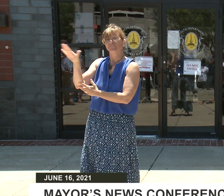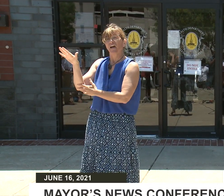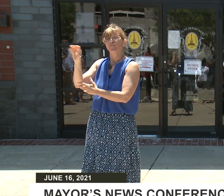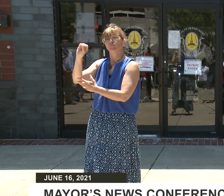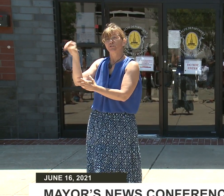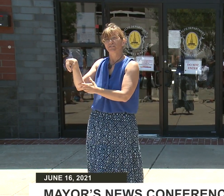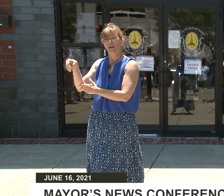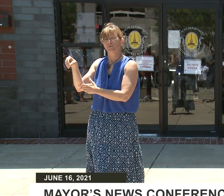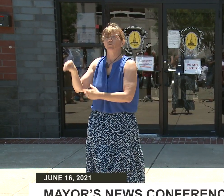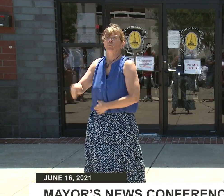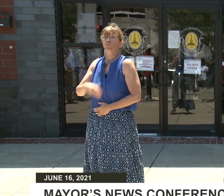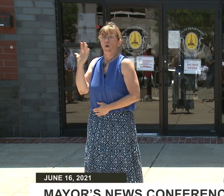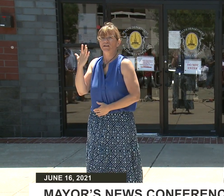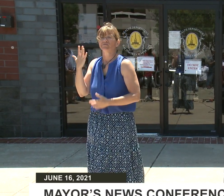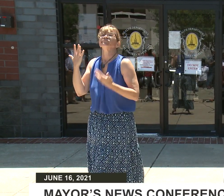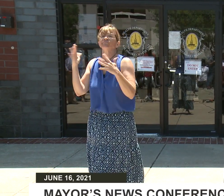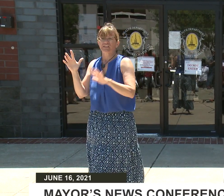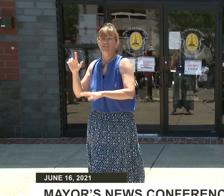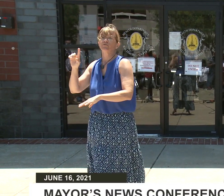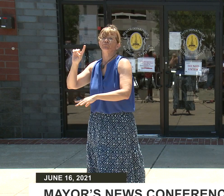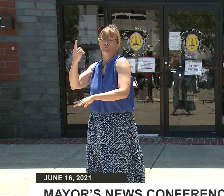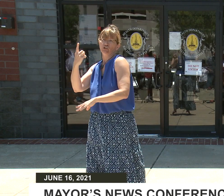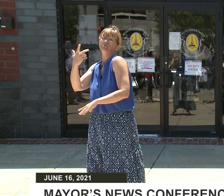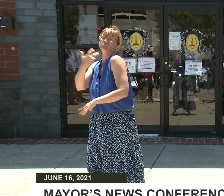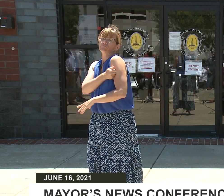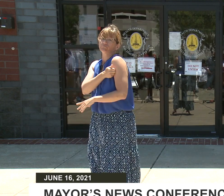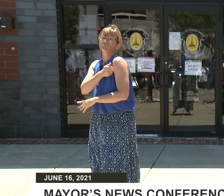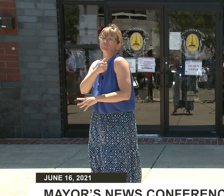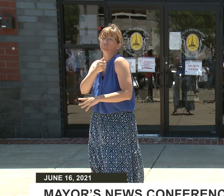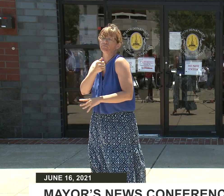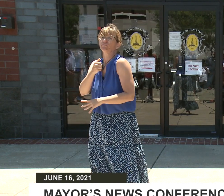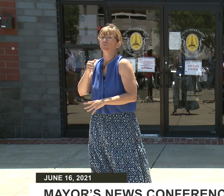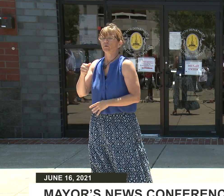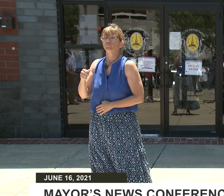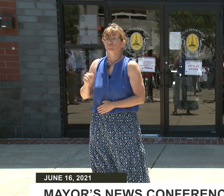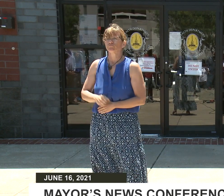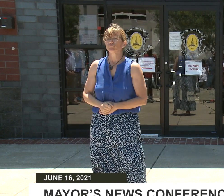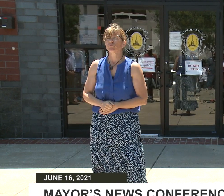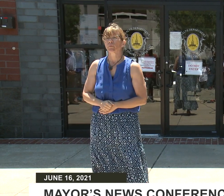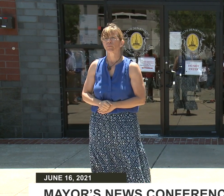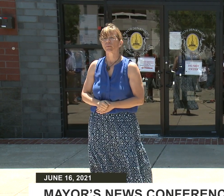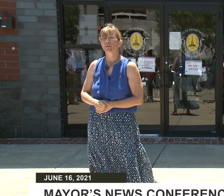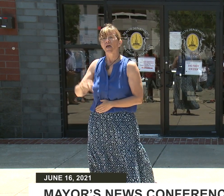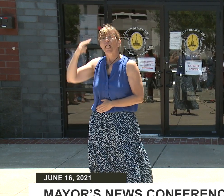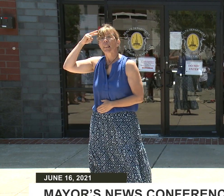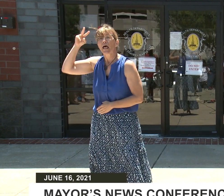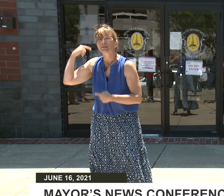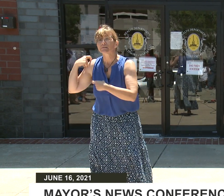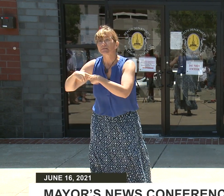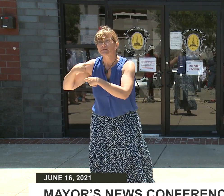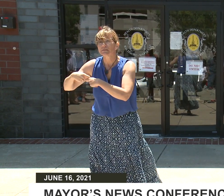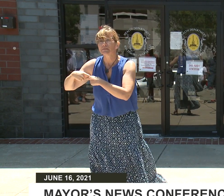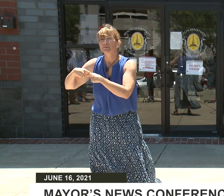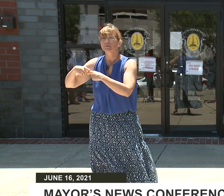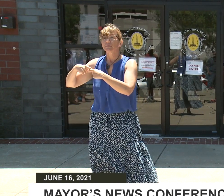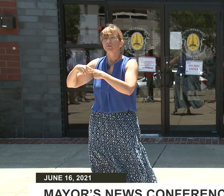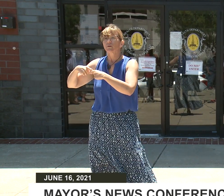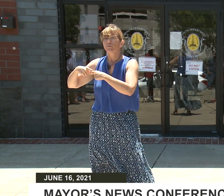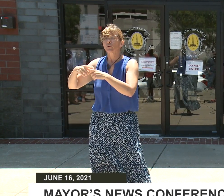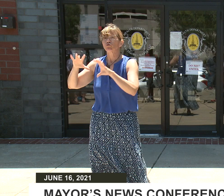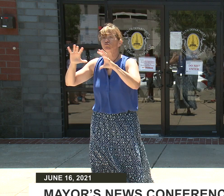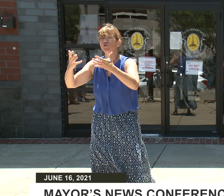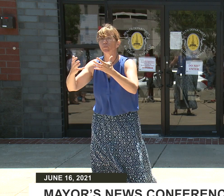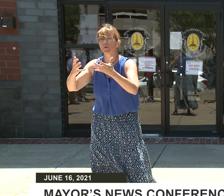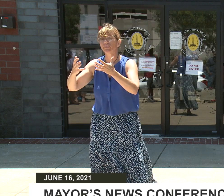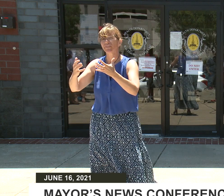Of note, we look at the Latinx population versus non-Latinx, they actually have greater vaccination